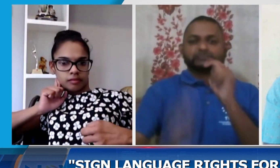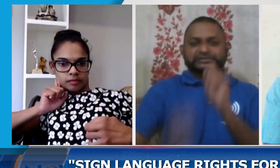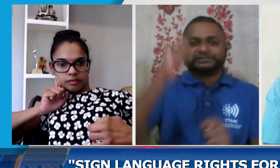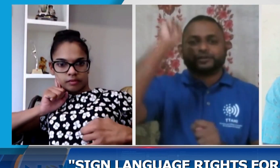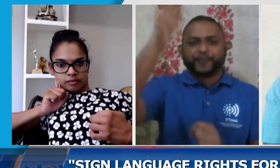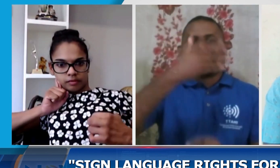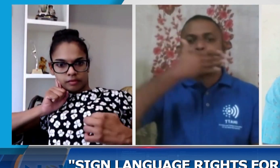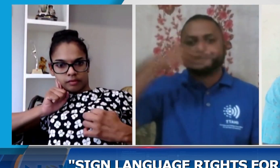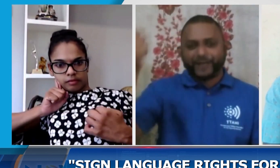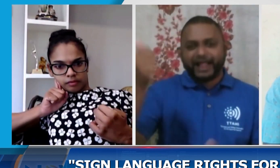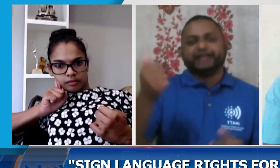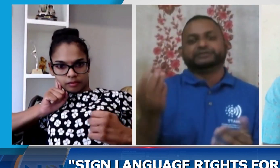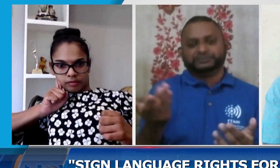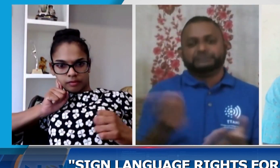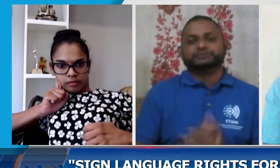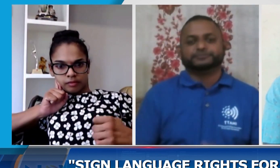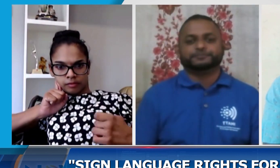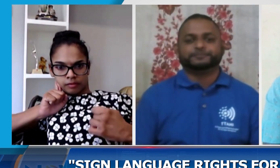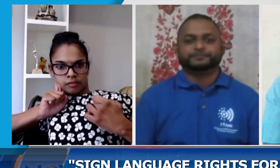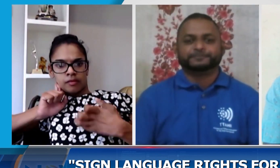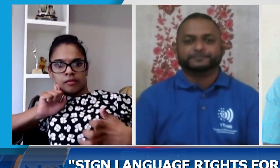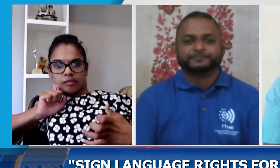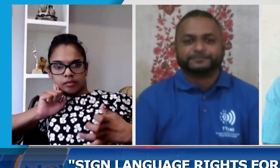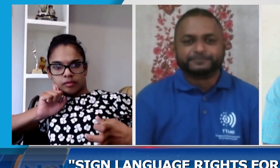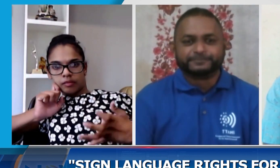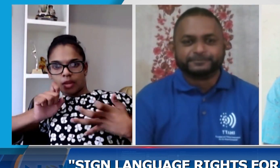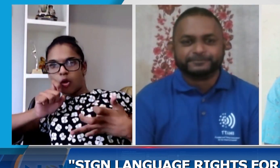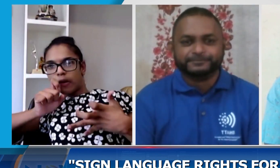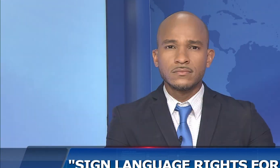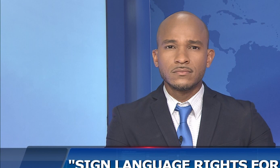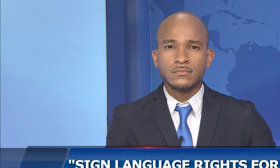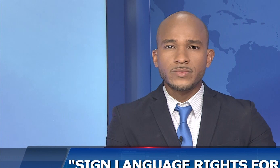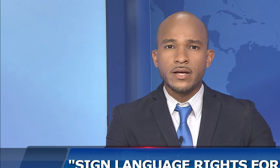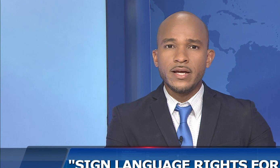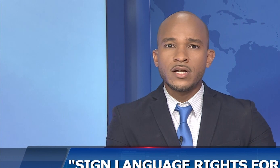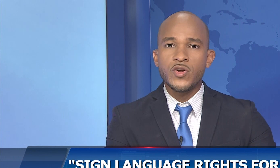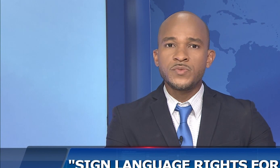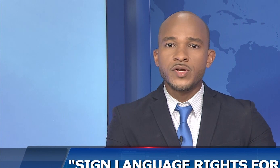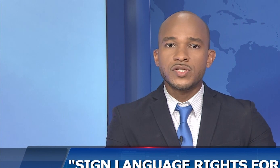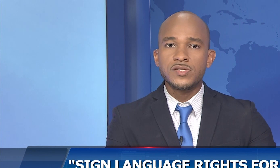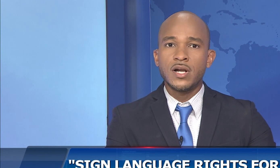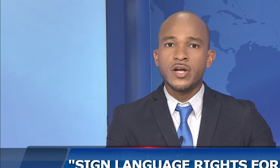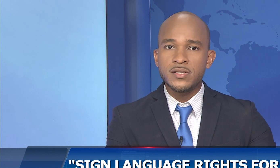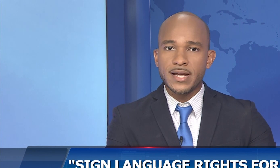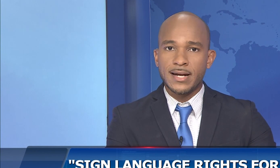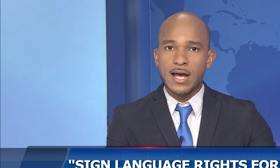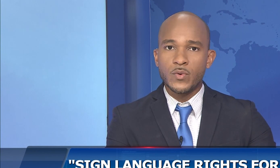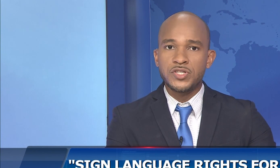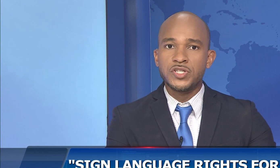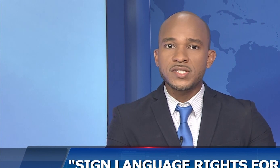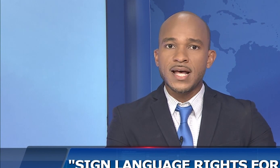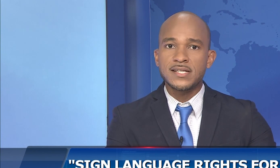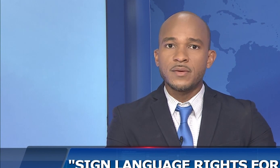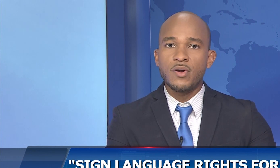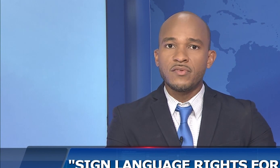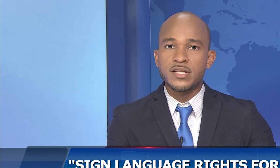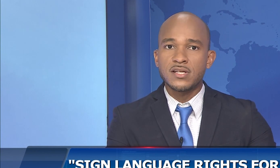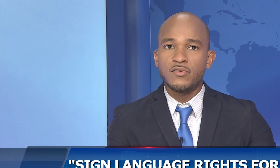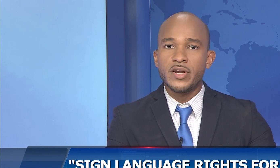the deaf and hard of hearing community in Trinidad to make us better. He encouraged persons to learn sign language just as the prevalence of